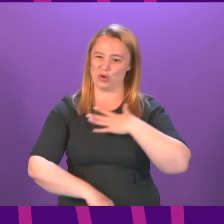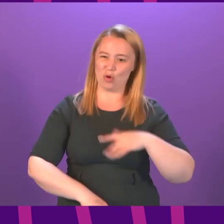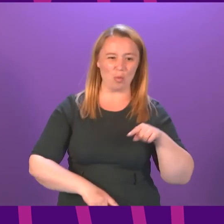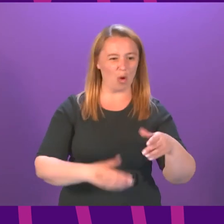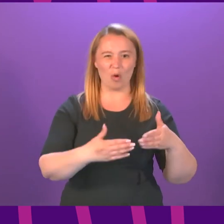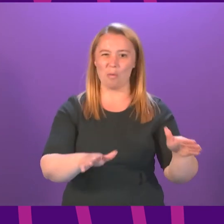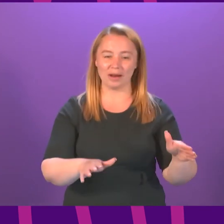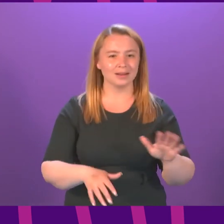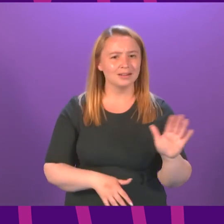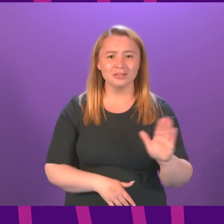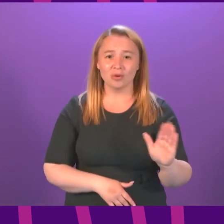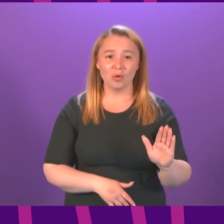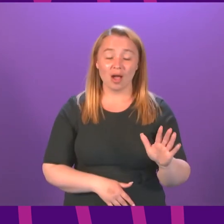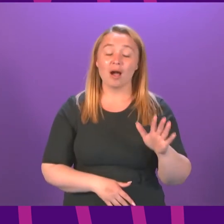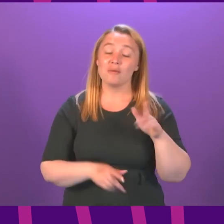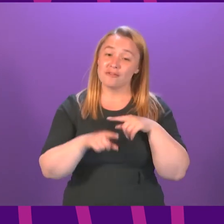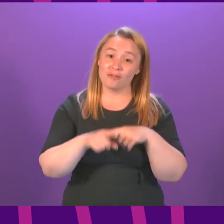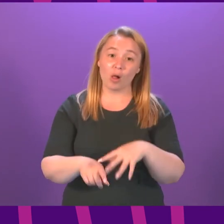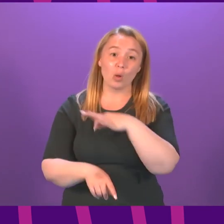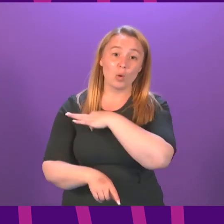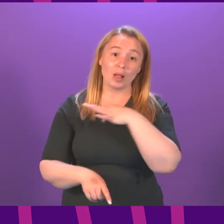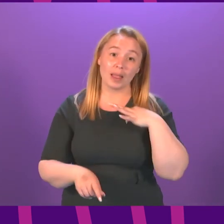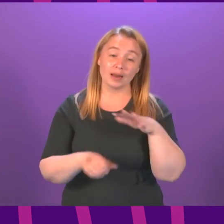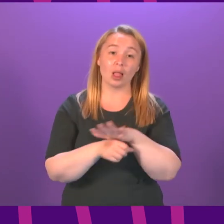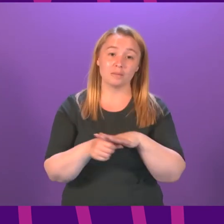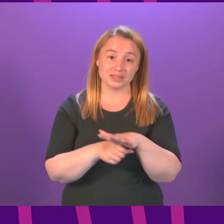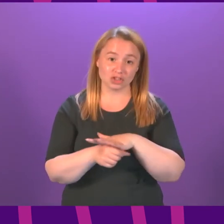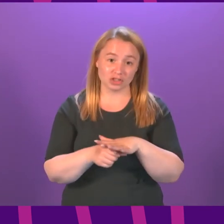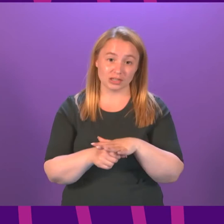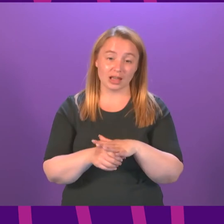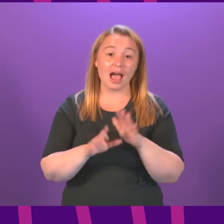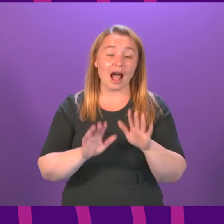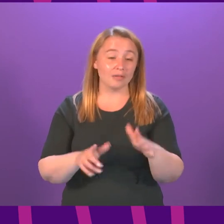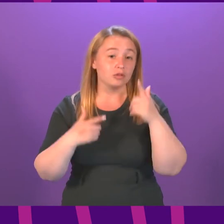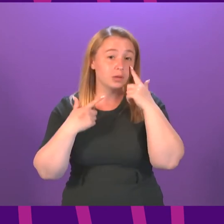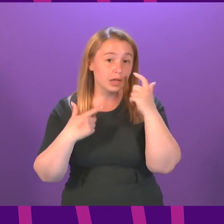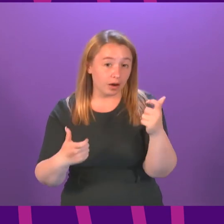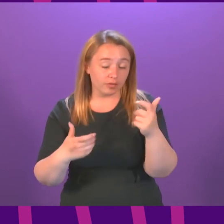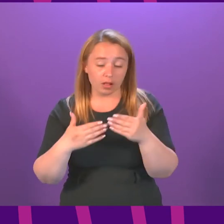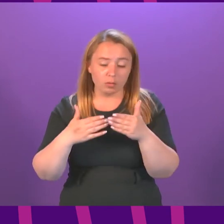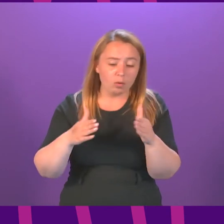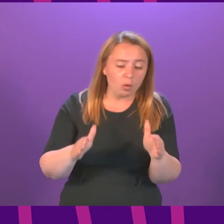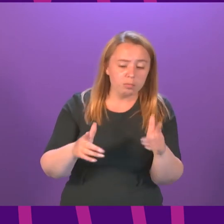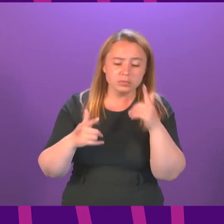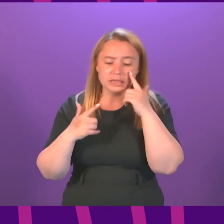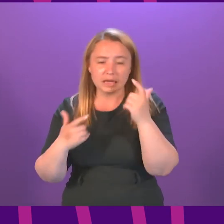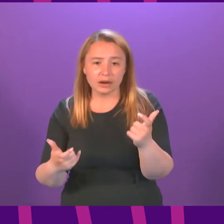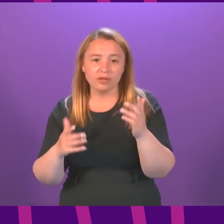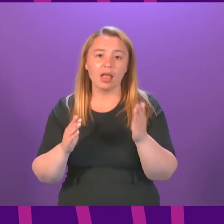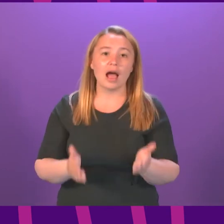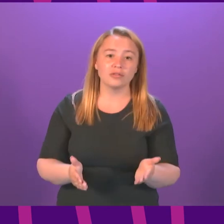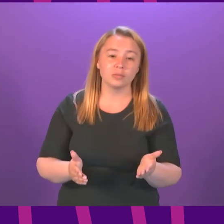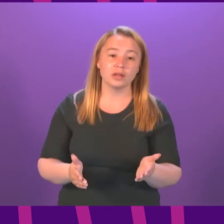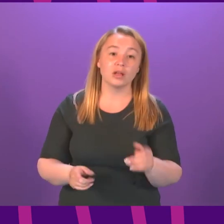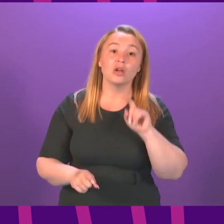other reason than the clinical position will still be that we need to be cautious and take precautions yes